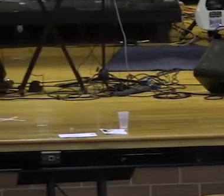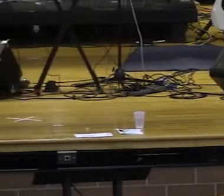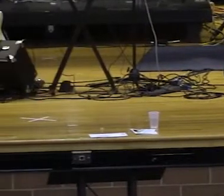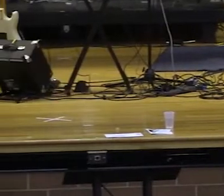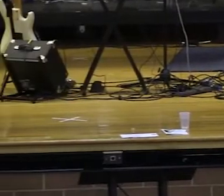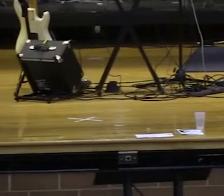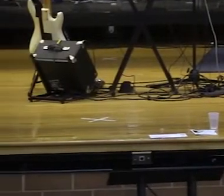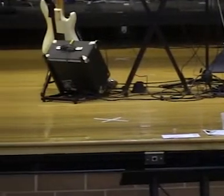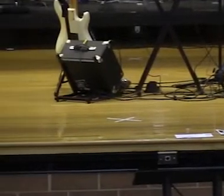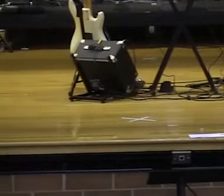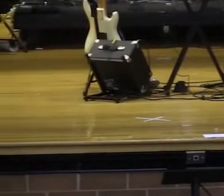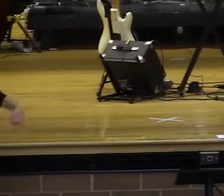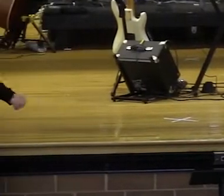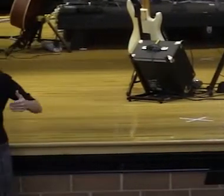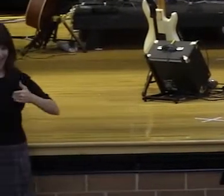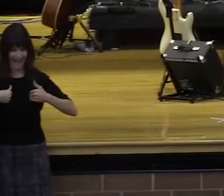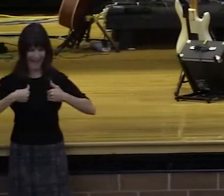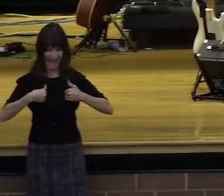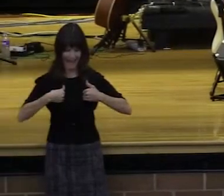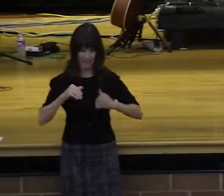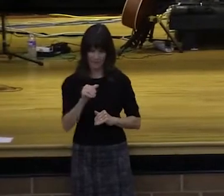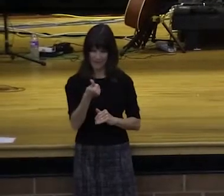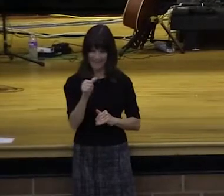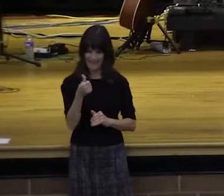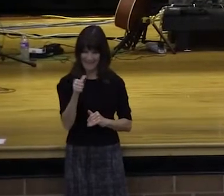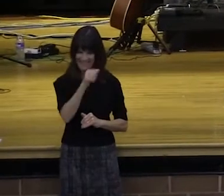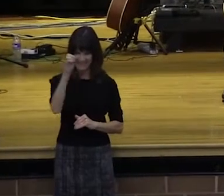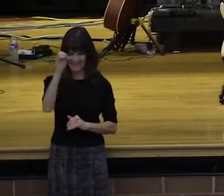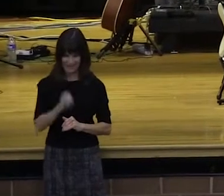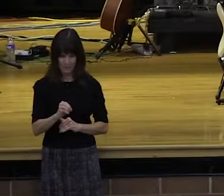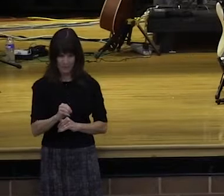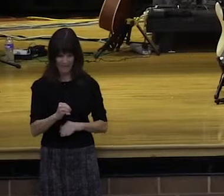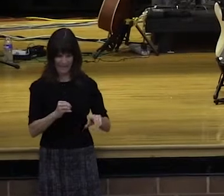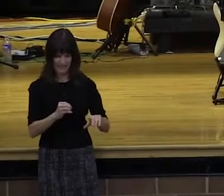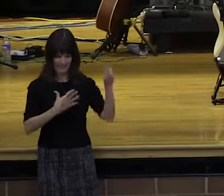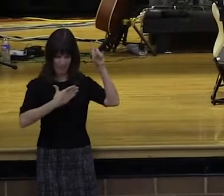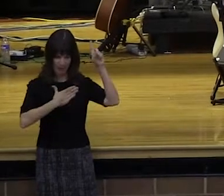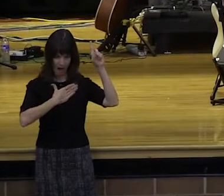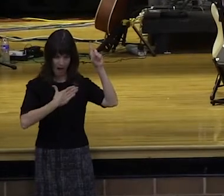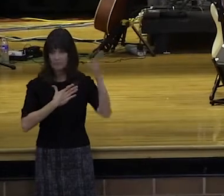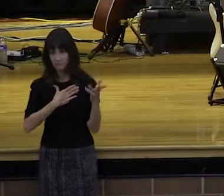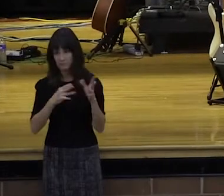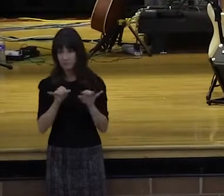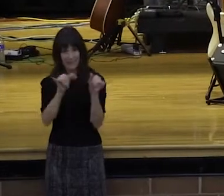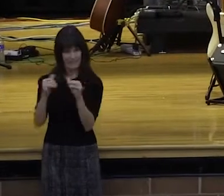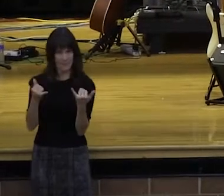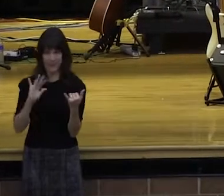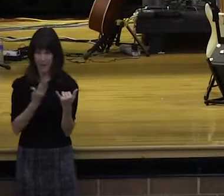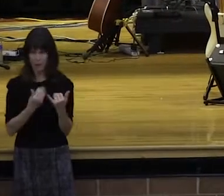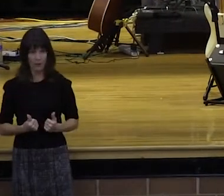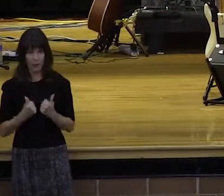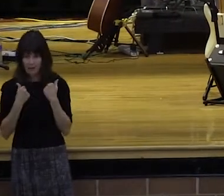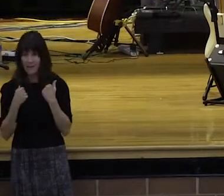of all of our wealth, every paycheck that comes in, we should take a tenth of that, should be given to God. Somebody say amen. But it's more